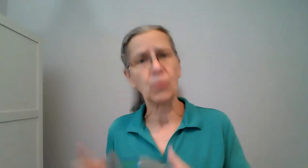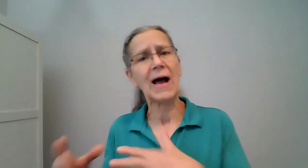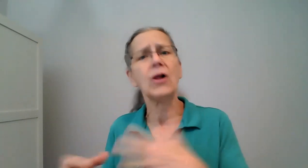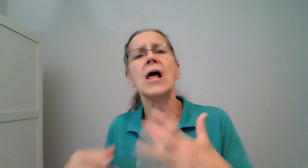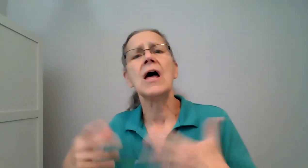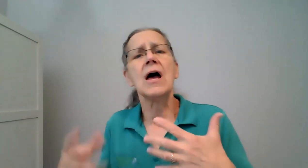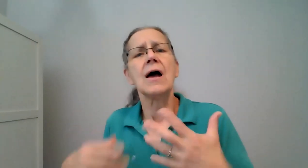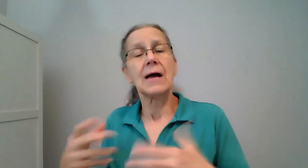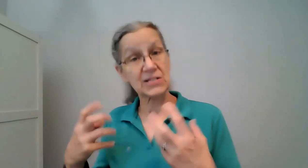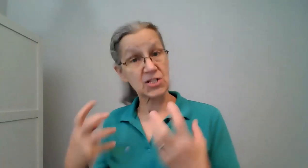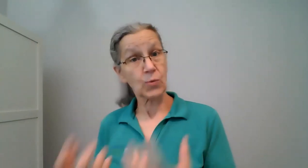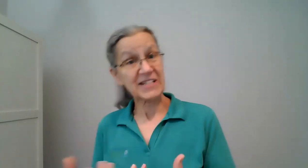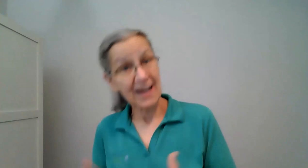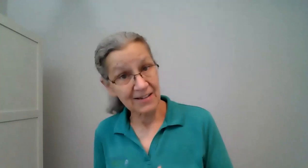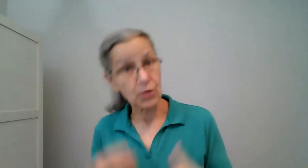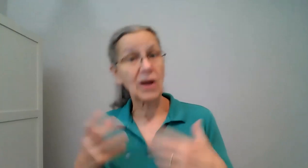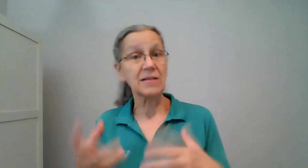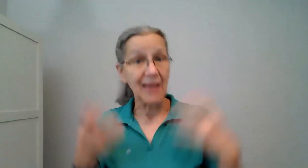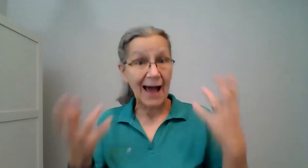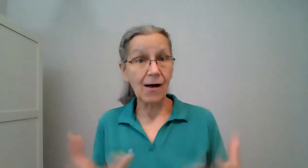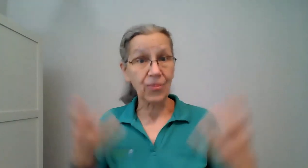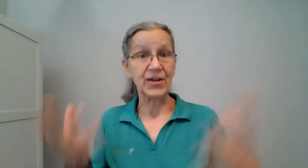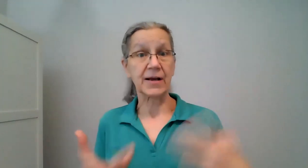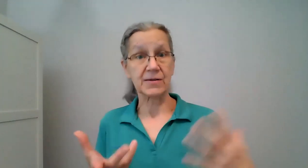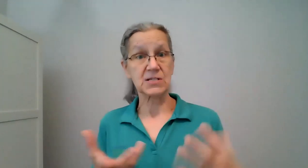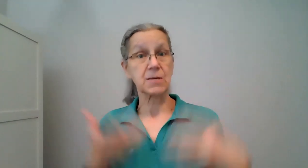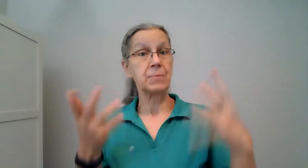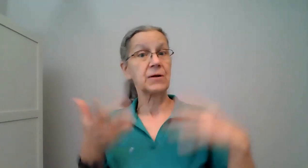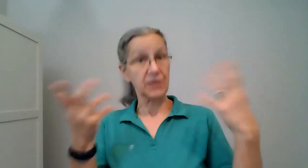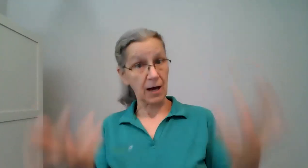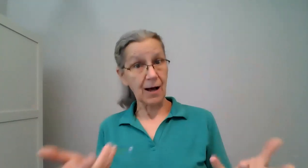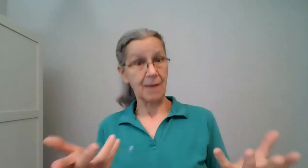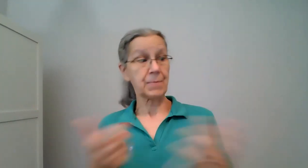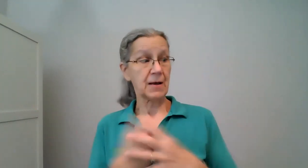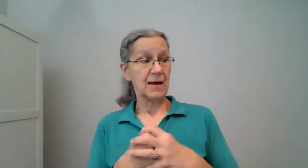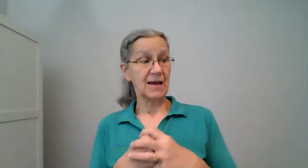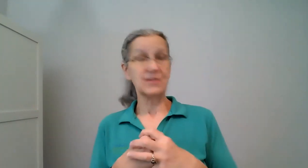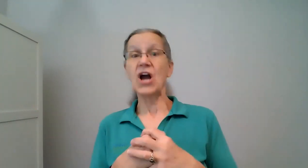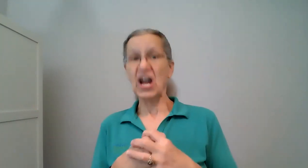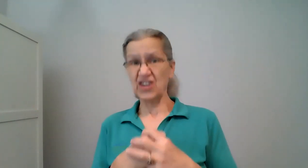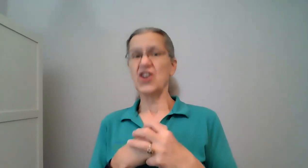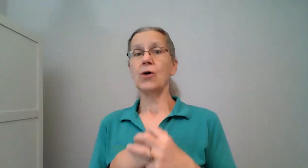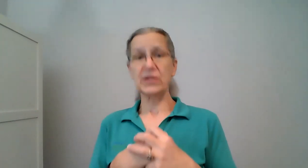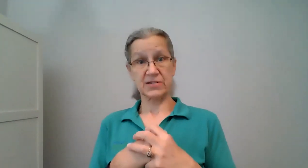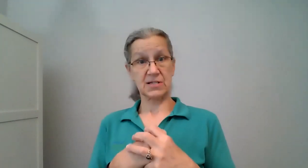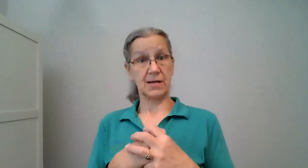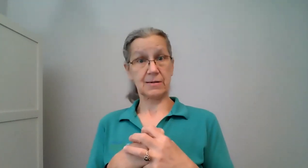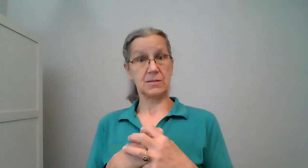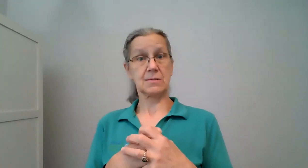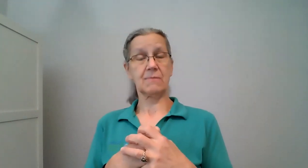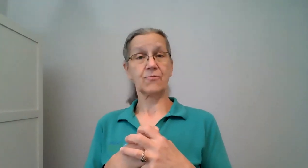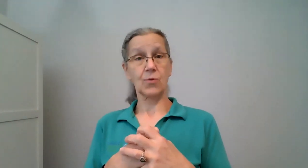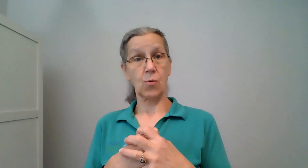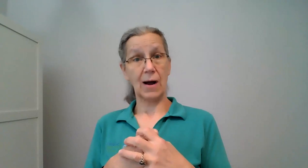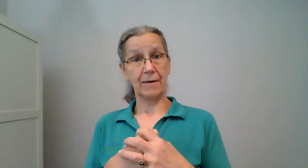well and so we tend to allow things to build up and not notice things for a while